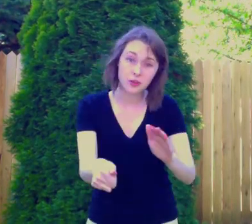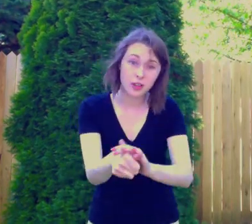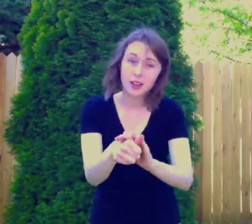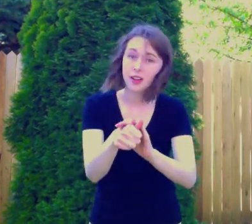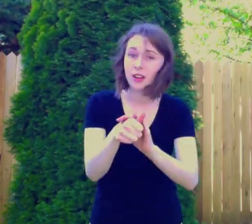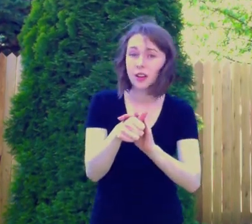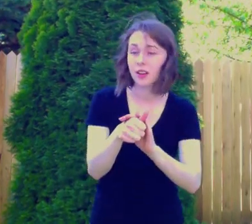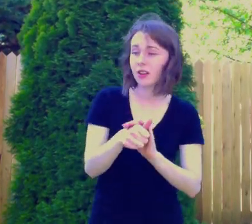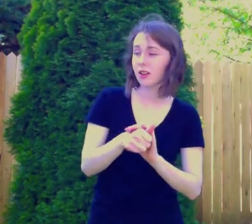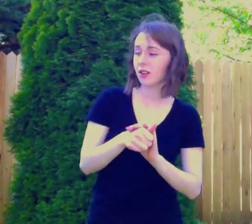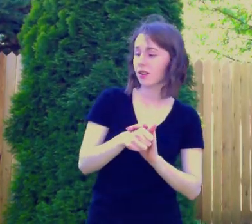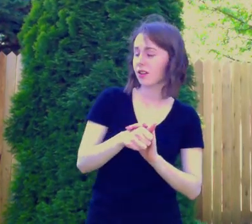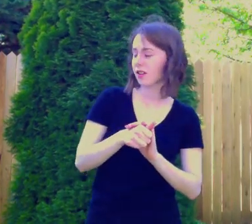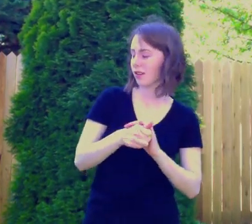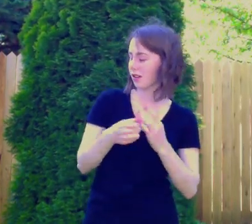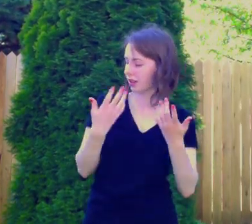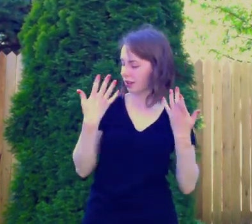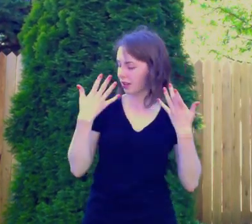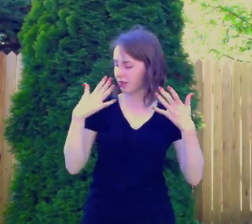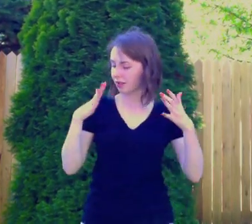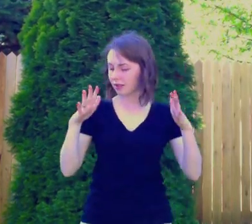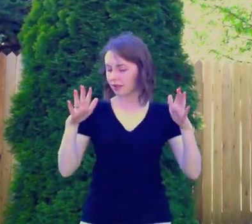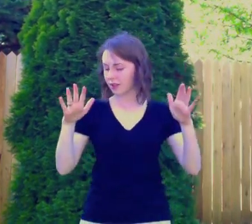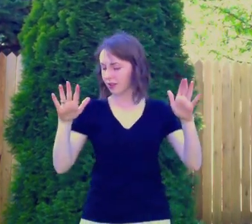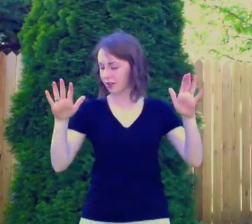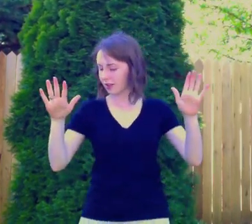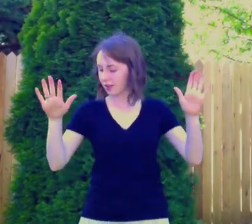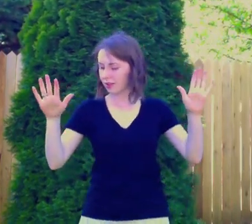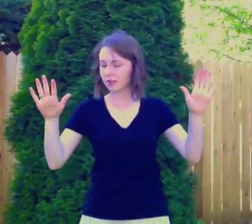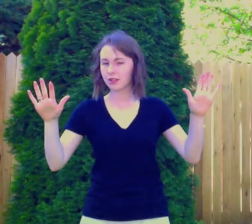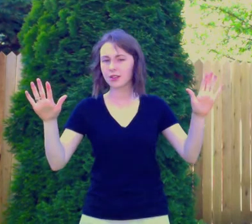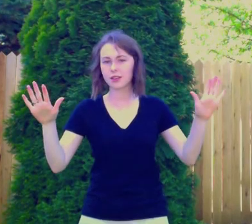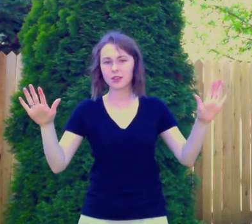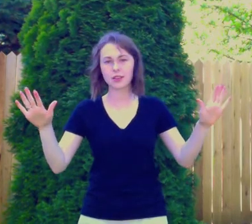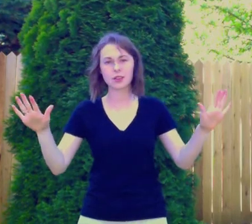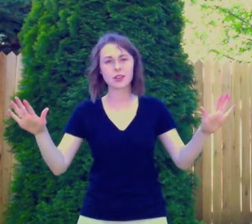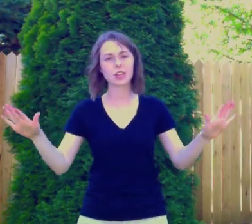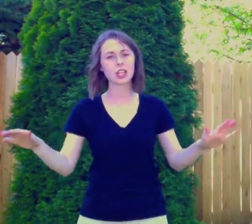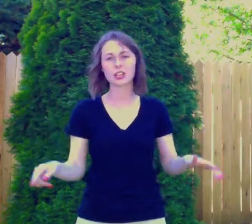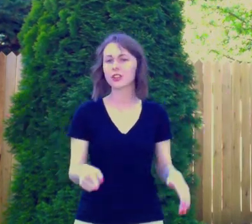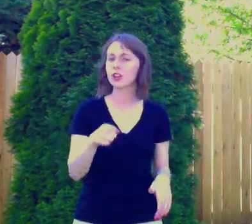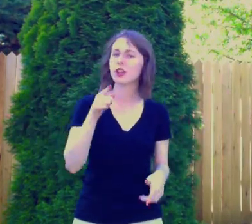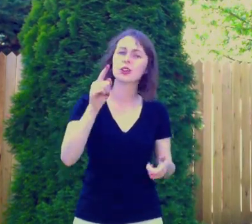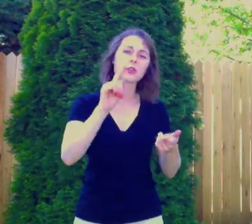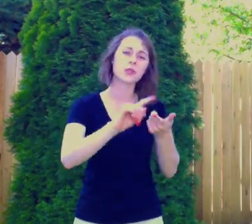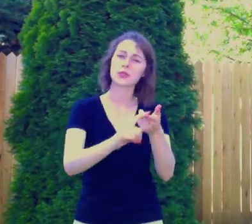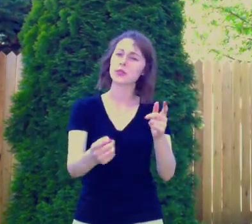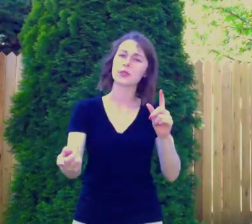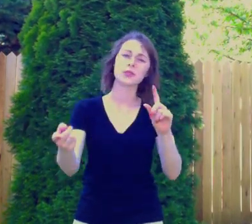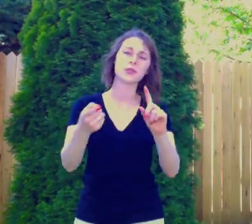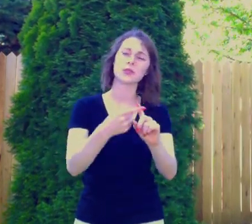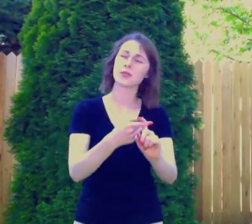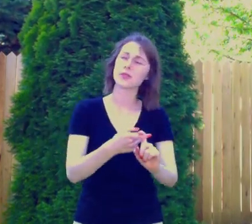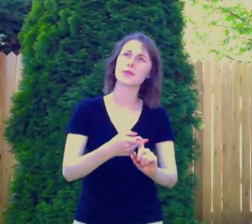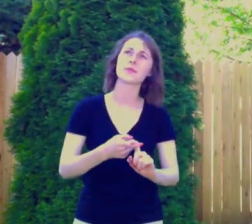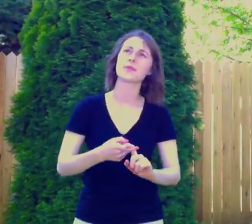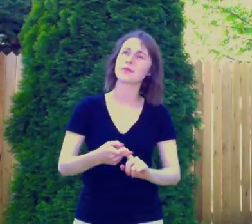dreamer that never shows If no one sees